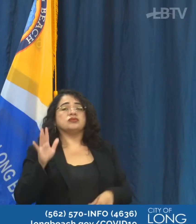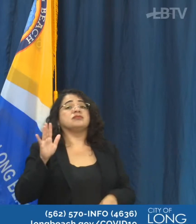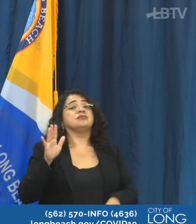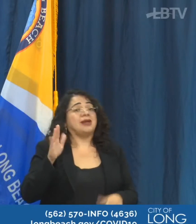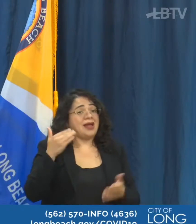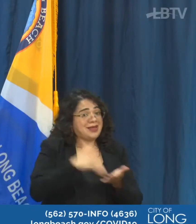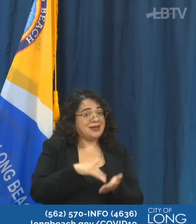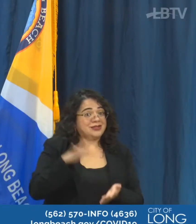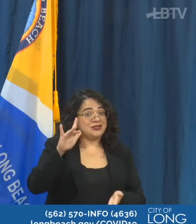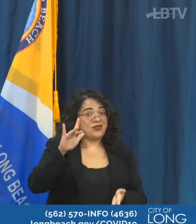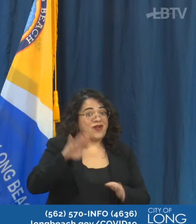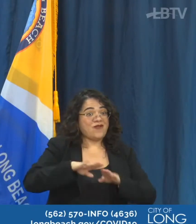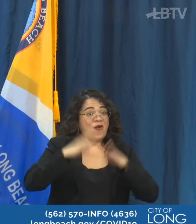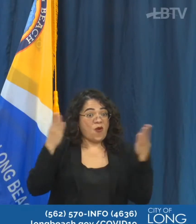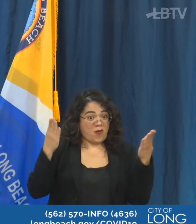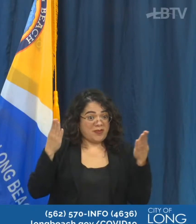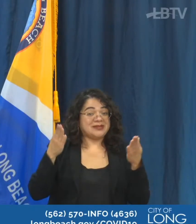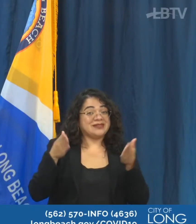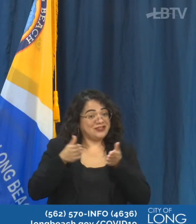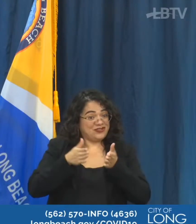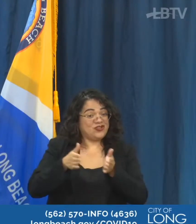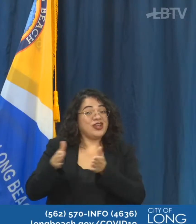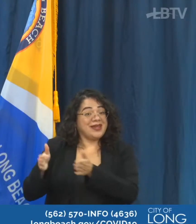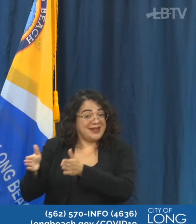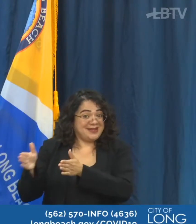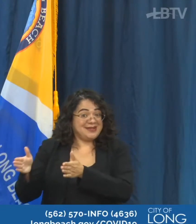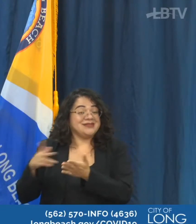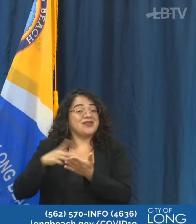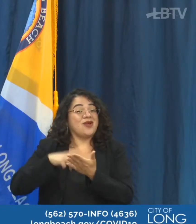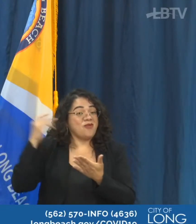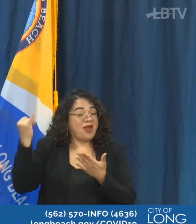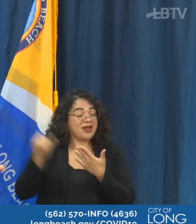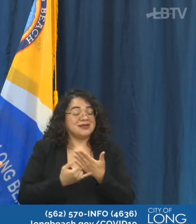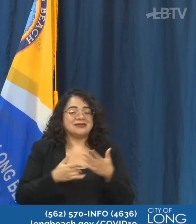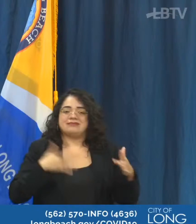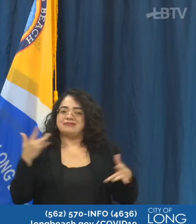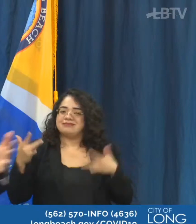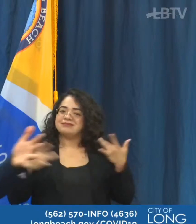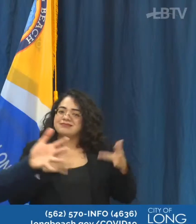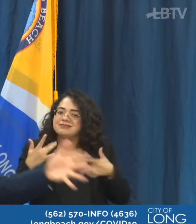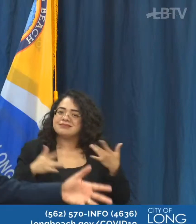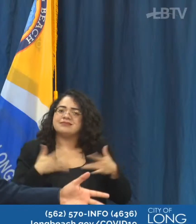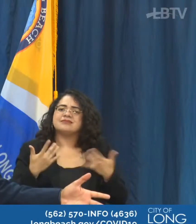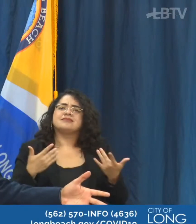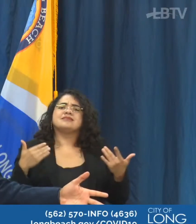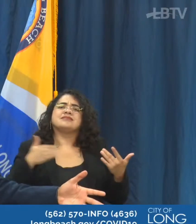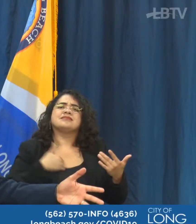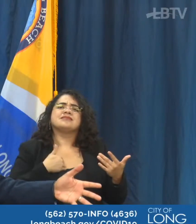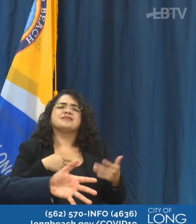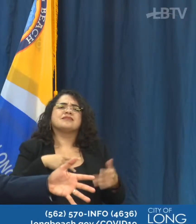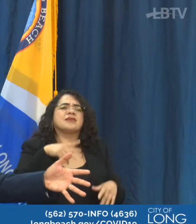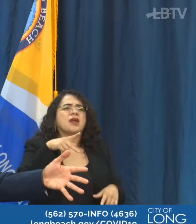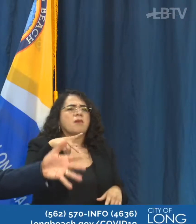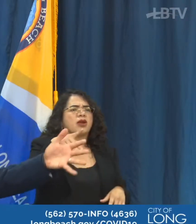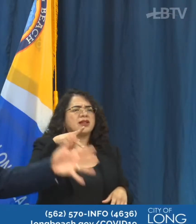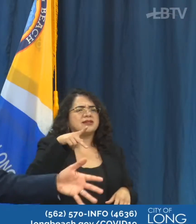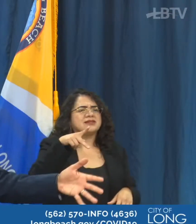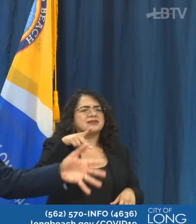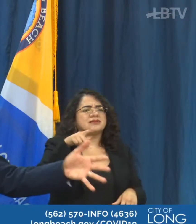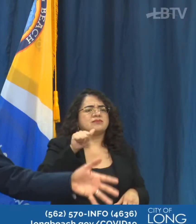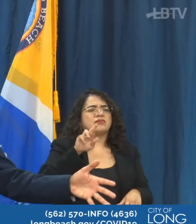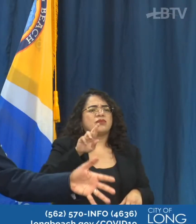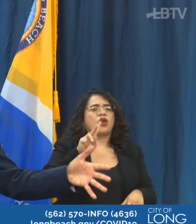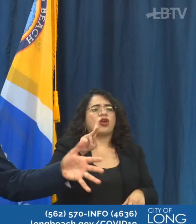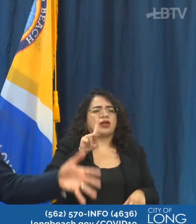projects this week, which is really exciting and a lot of more parklets. I think we have maybe three or four parklets or maybe